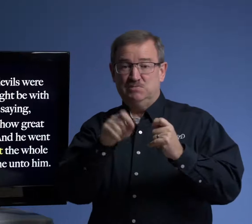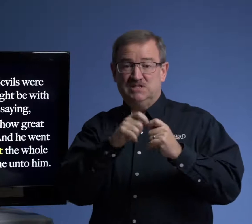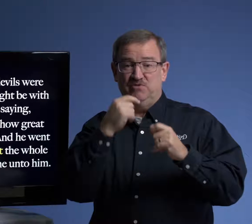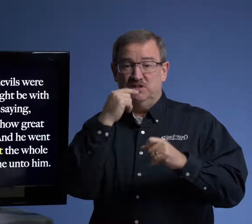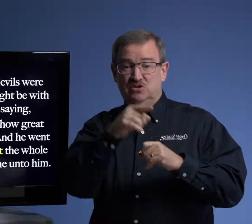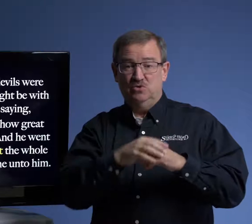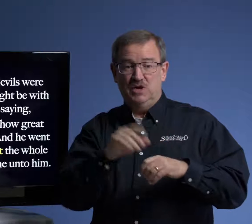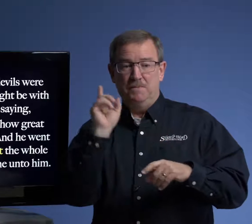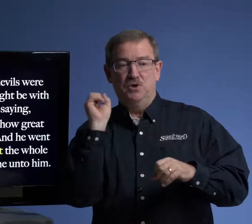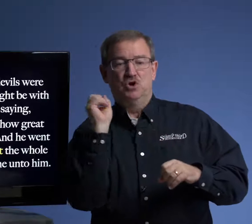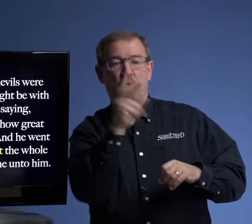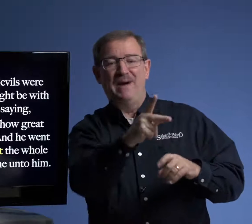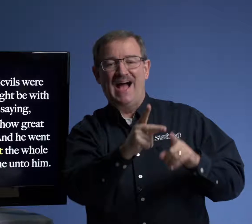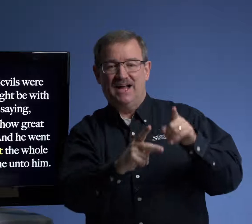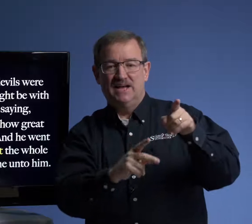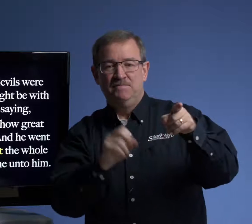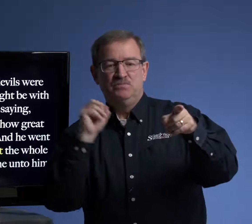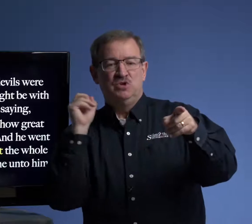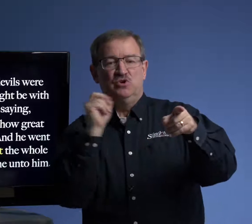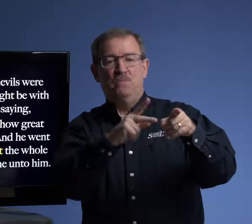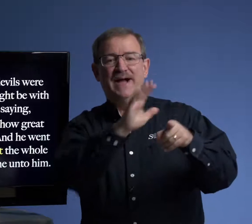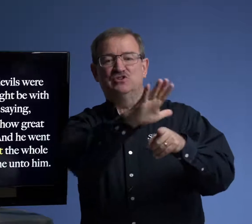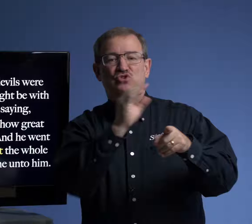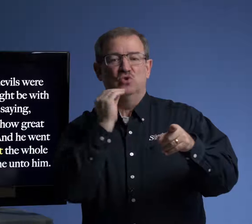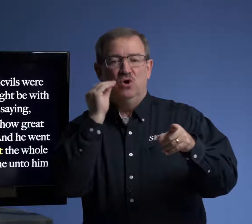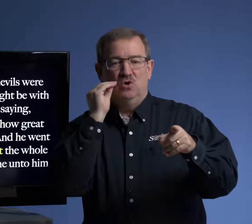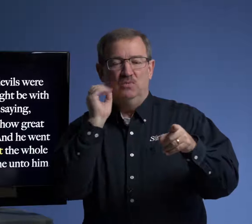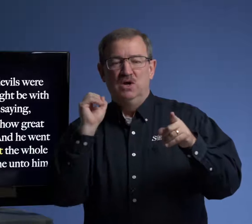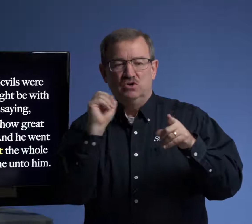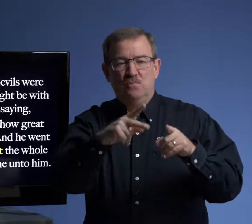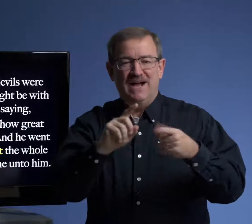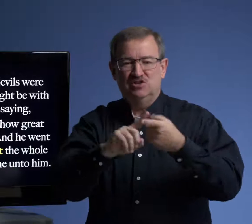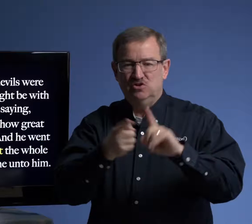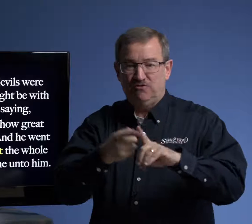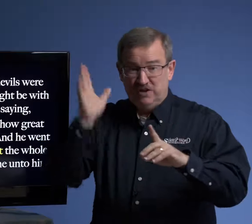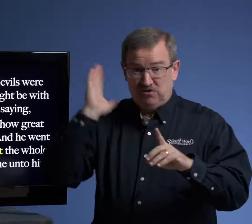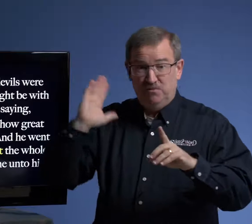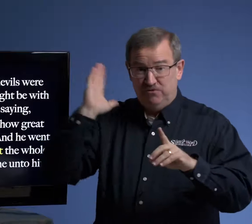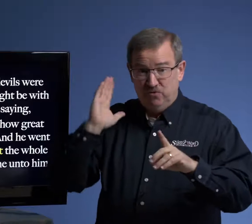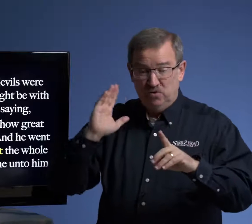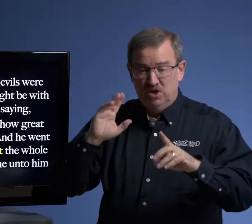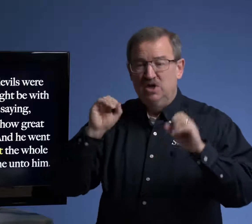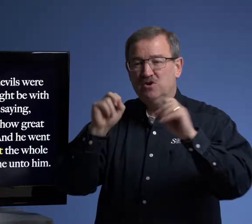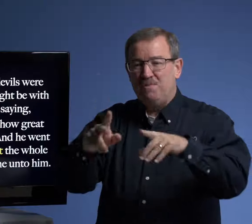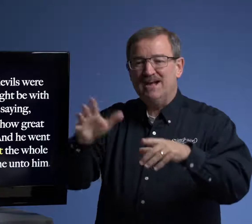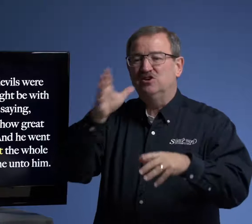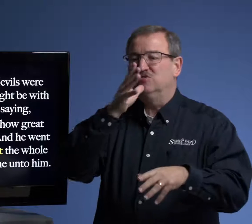specifically told him, go back. Go back to your home. Go back to your friends from before. Go back to your